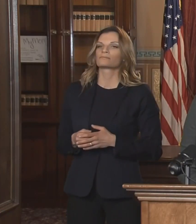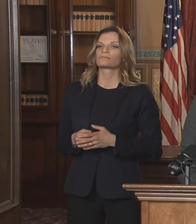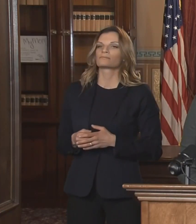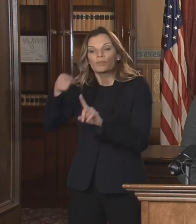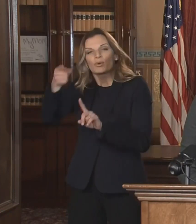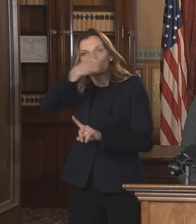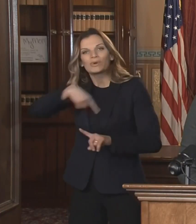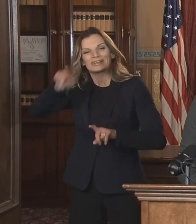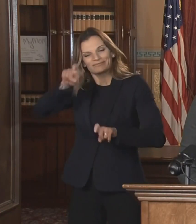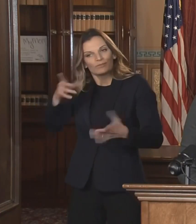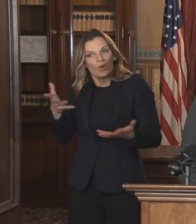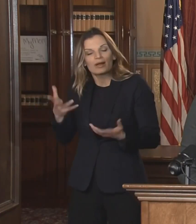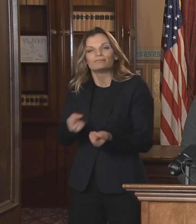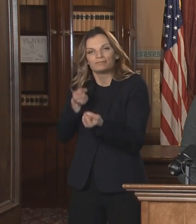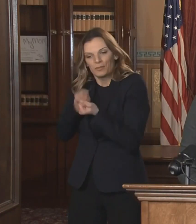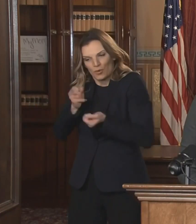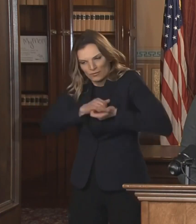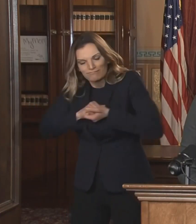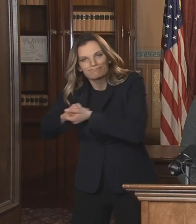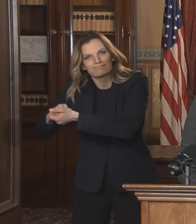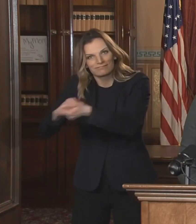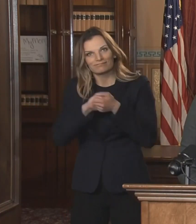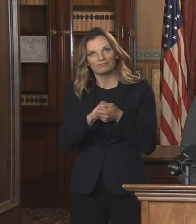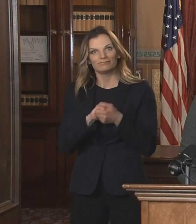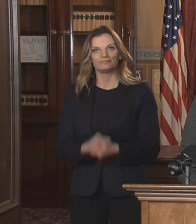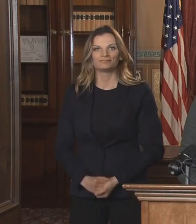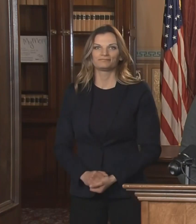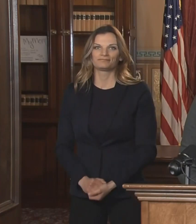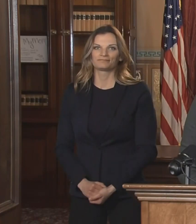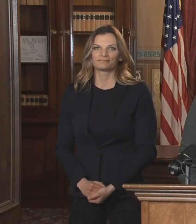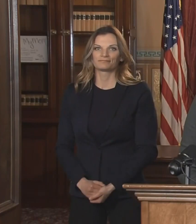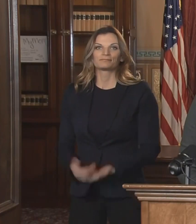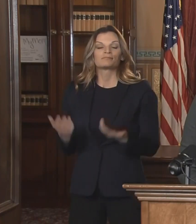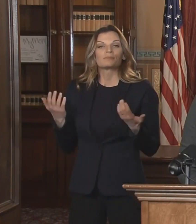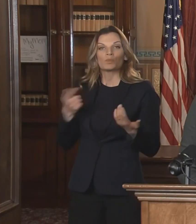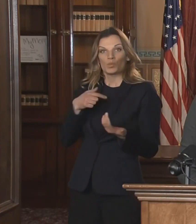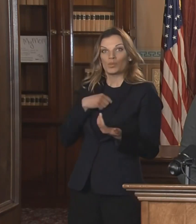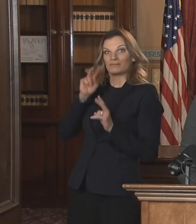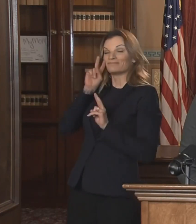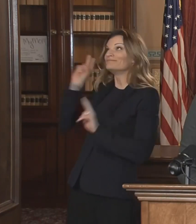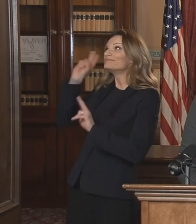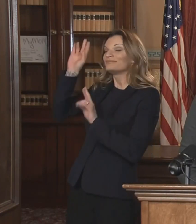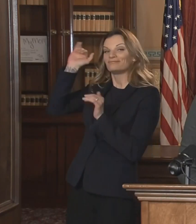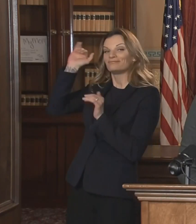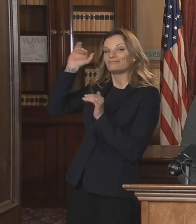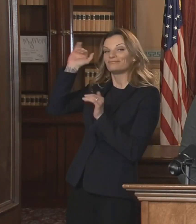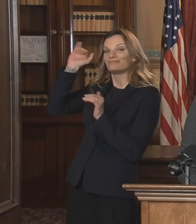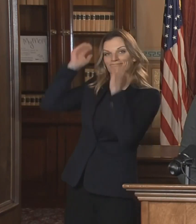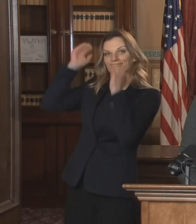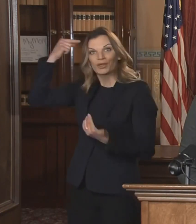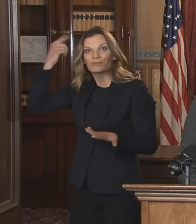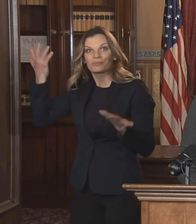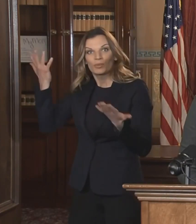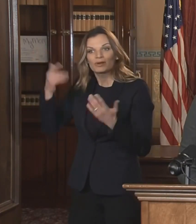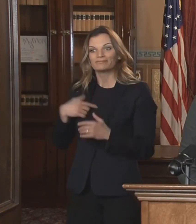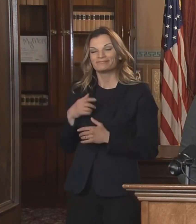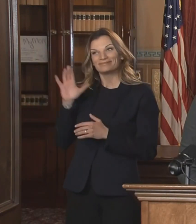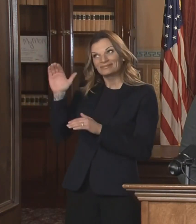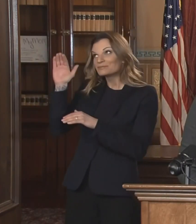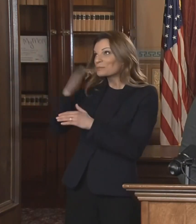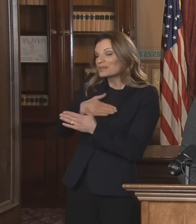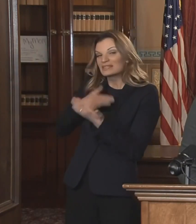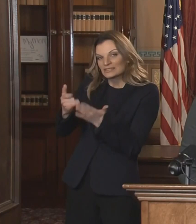and we need to work together to save lives. That means passing legislation to require masks in public places,